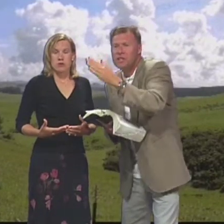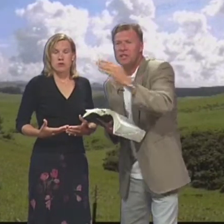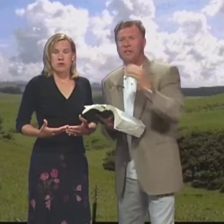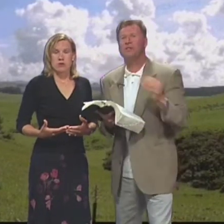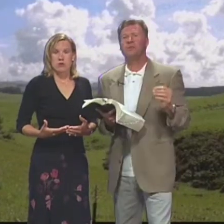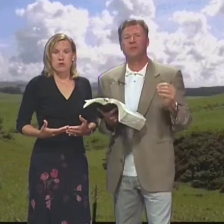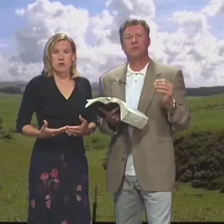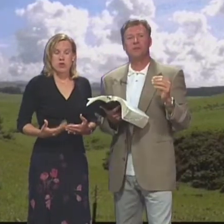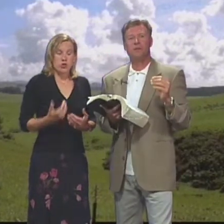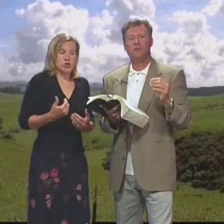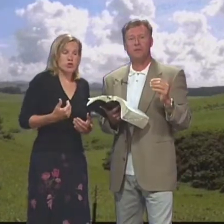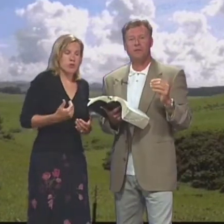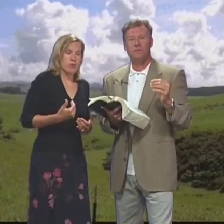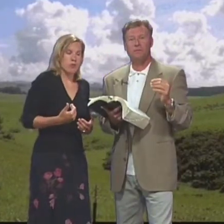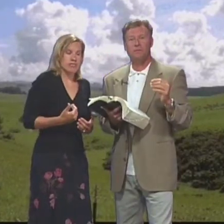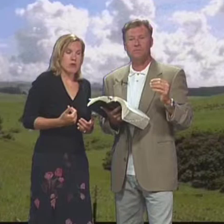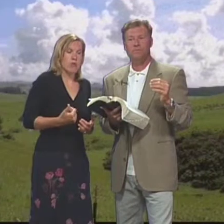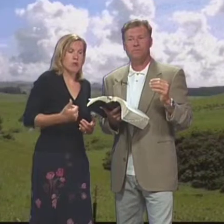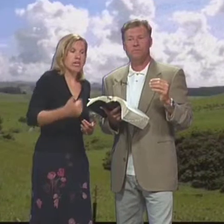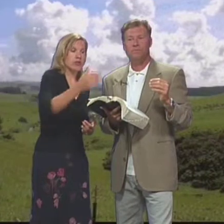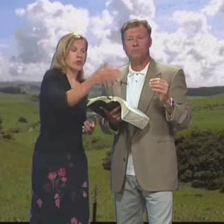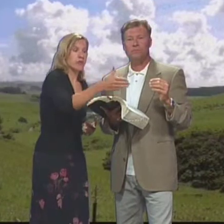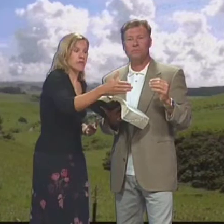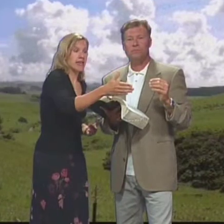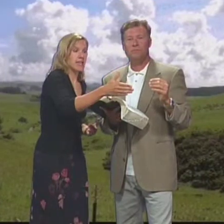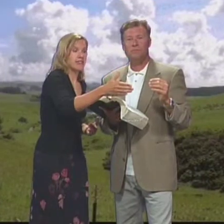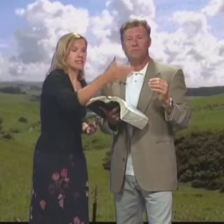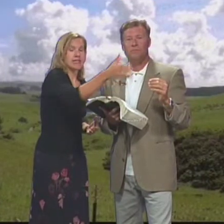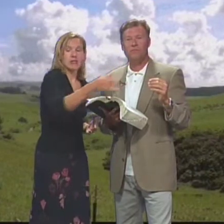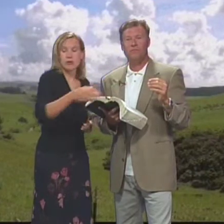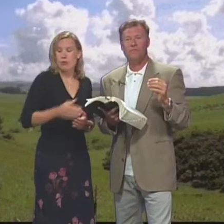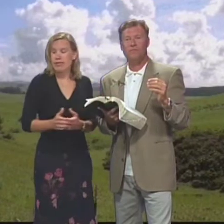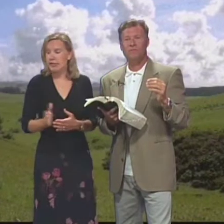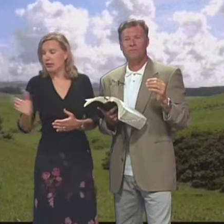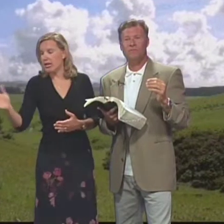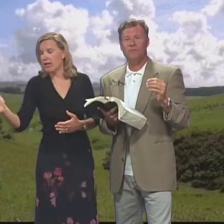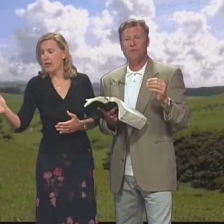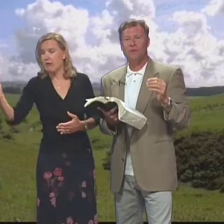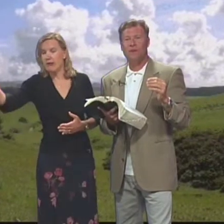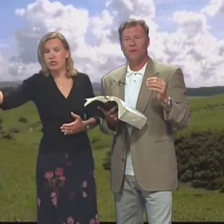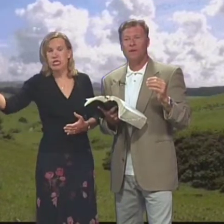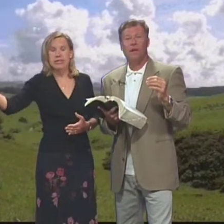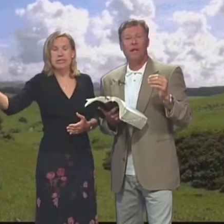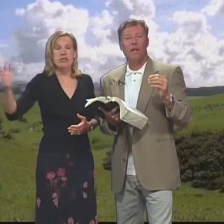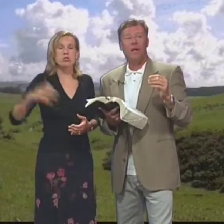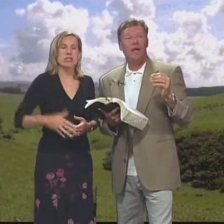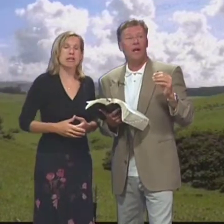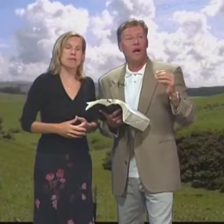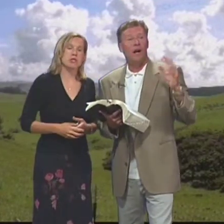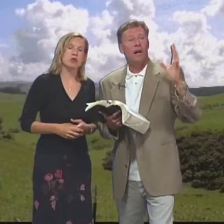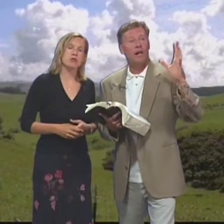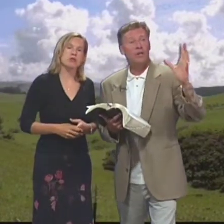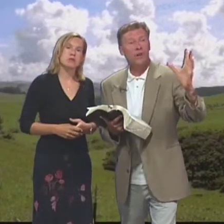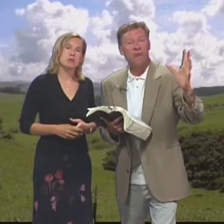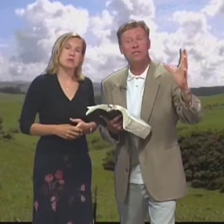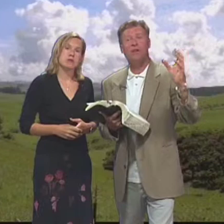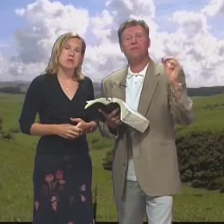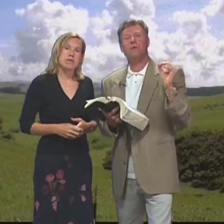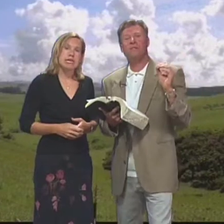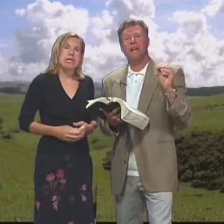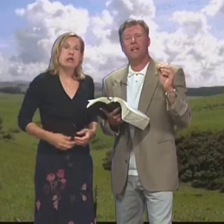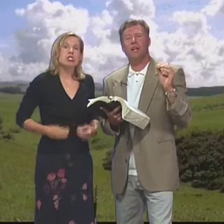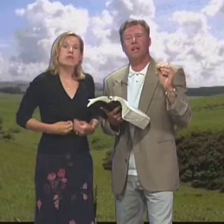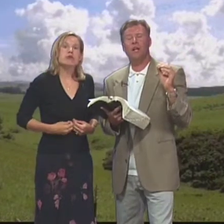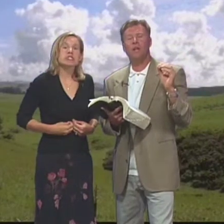after Or this is a good thing To do Nosotros no somos Los que decimos Bueno Esto vale la pena Seguirlo O esta otra lado Vamos a dirigirnos Este camino And drive